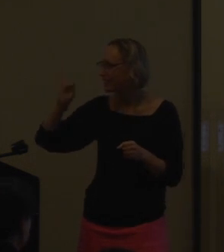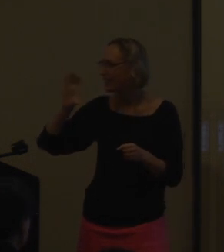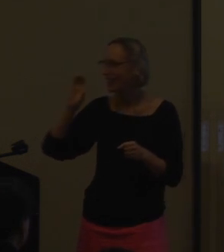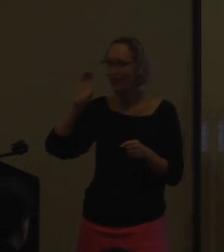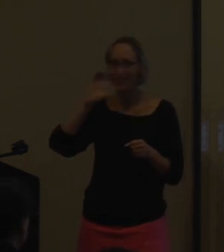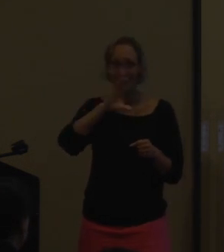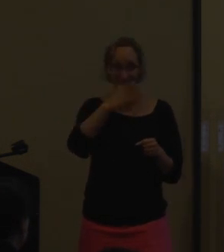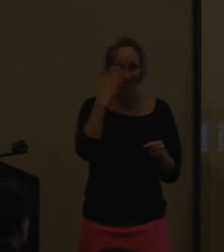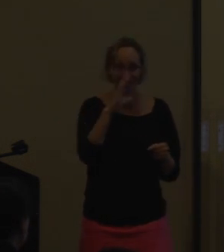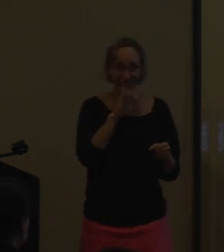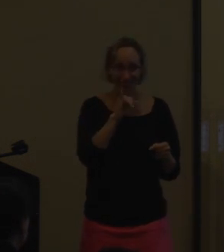cochlear implant.